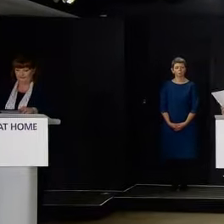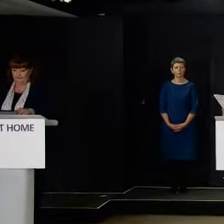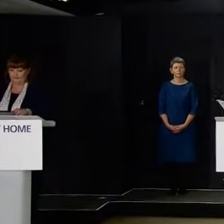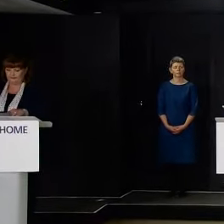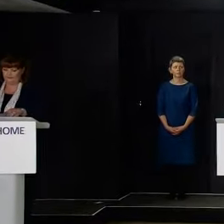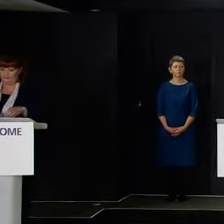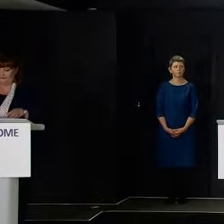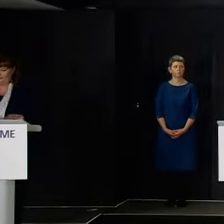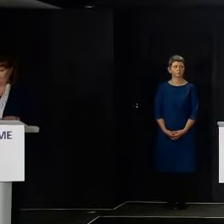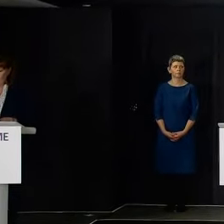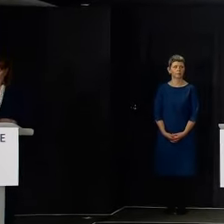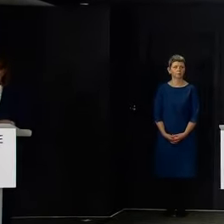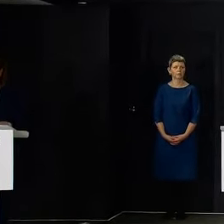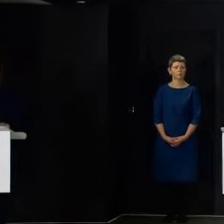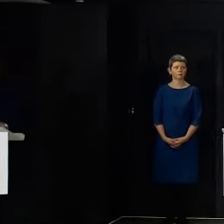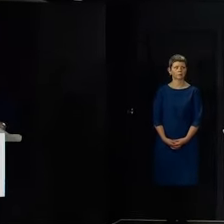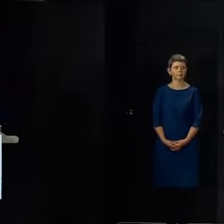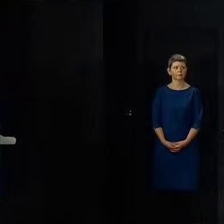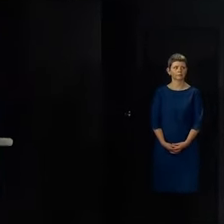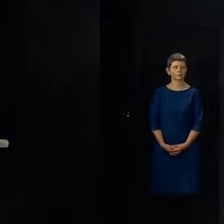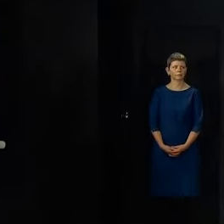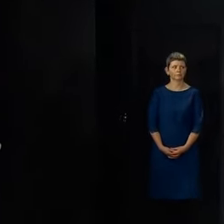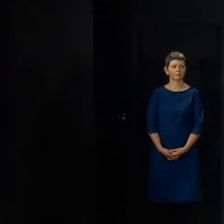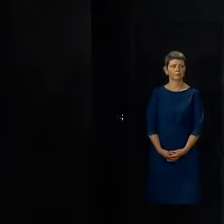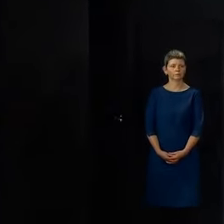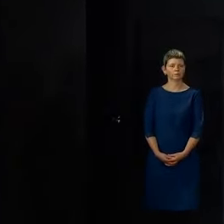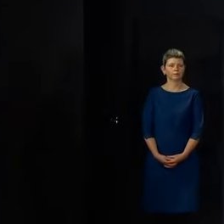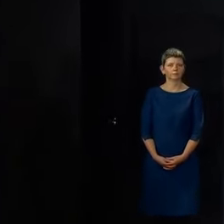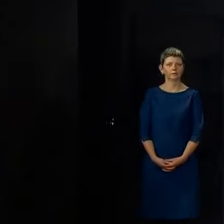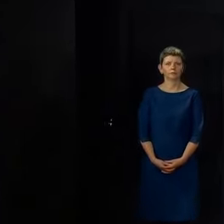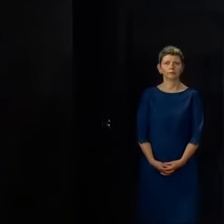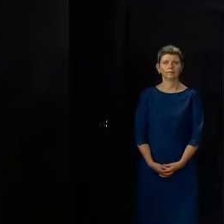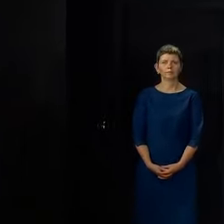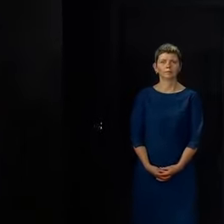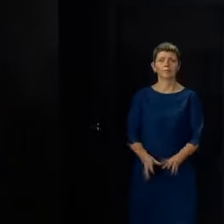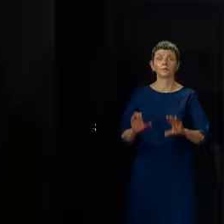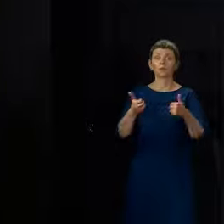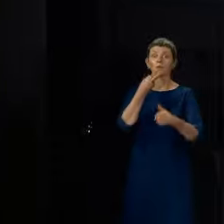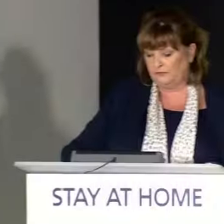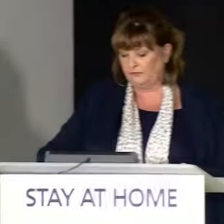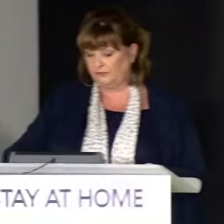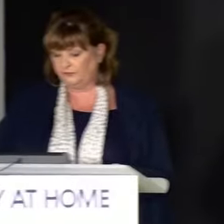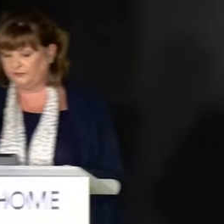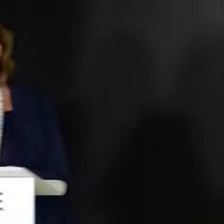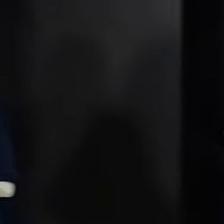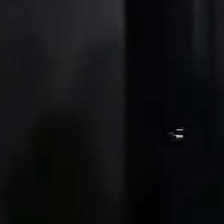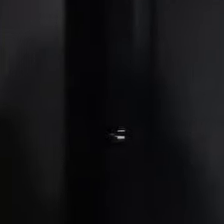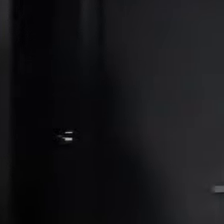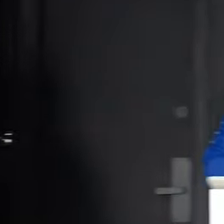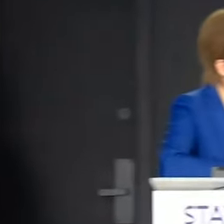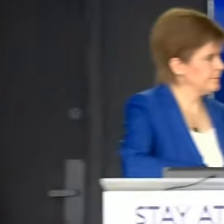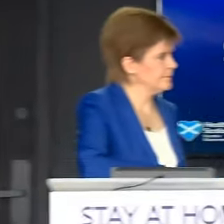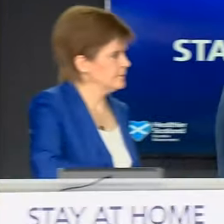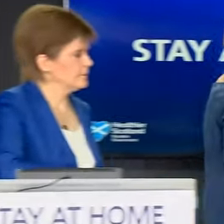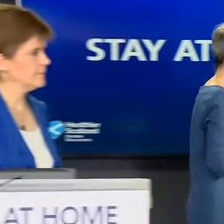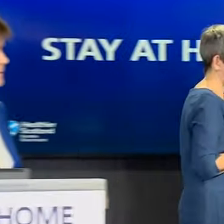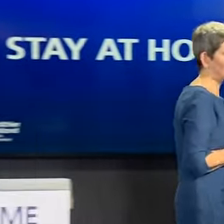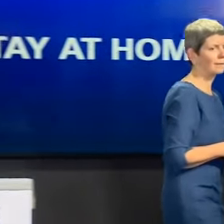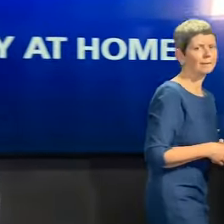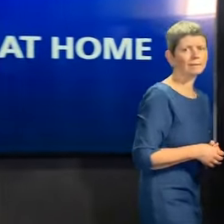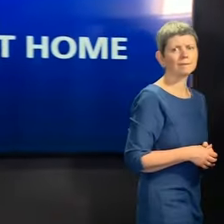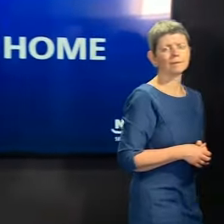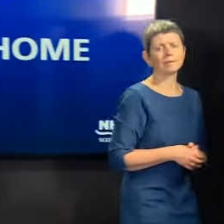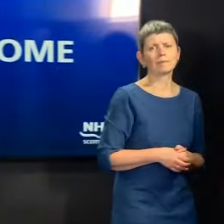The Scottish Secretary wants the two metre rule down to one metre. I'm sure Nicola Sturgeon will pick up on that today. There is no magic